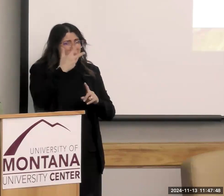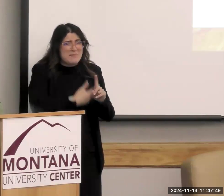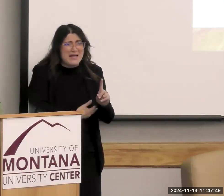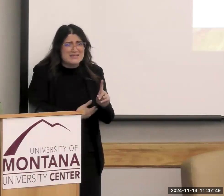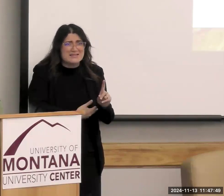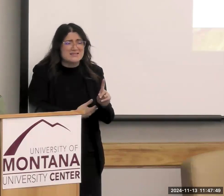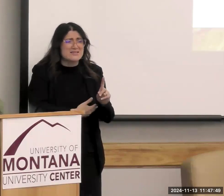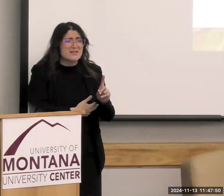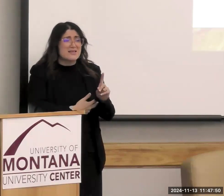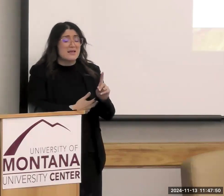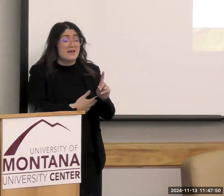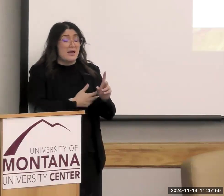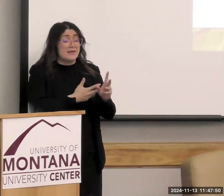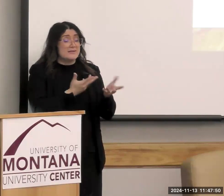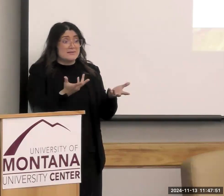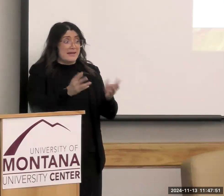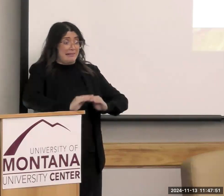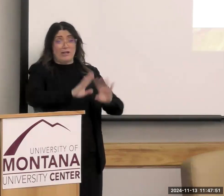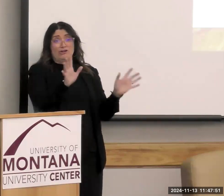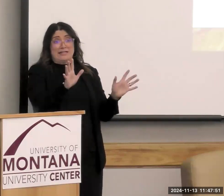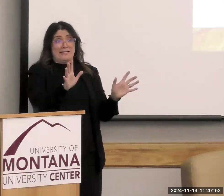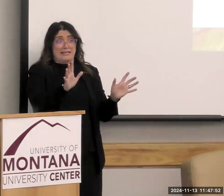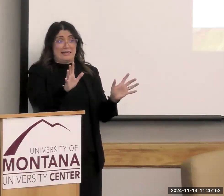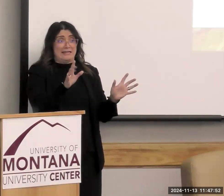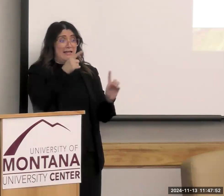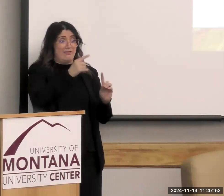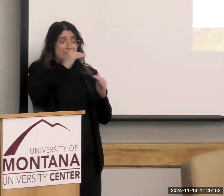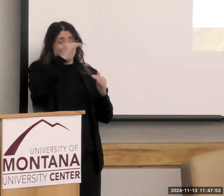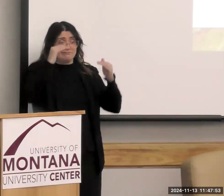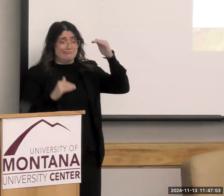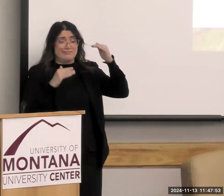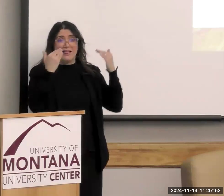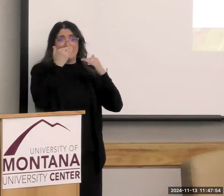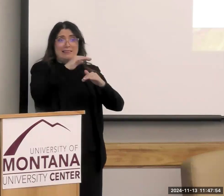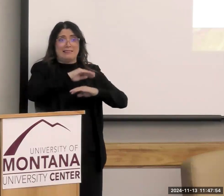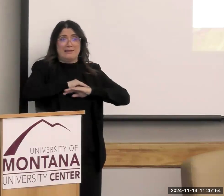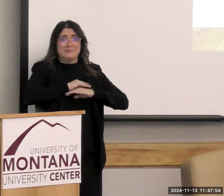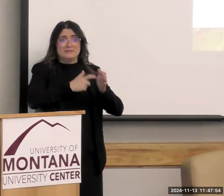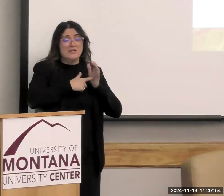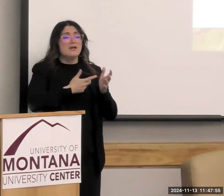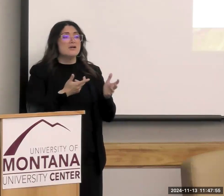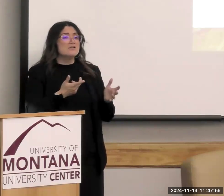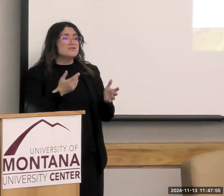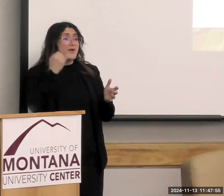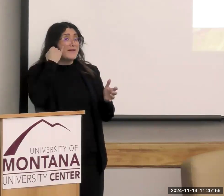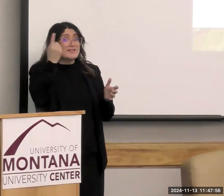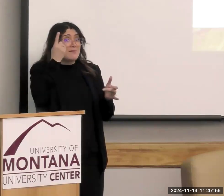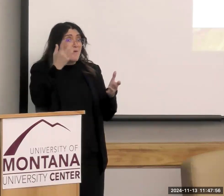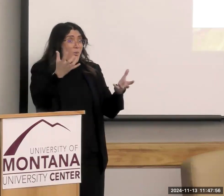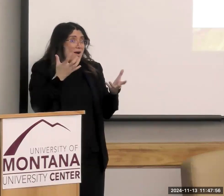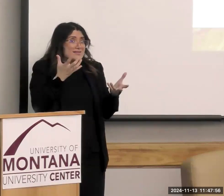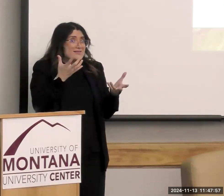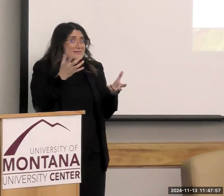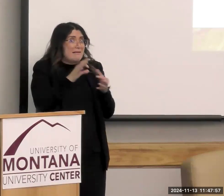they're clearly under the limits. So if somebody wants to say something about that,